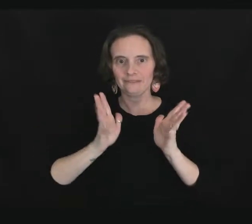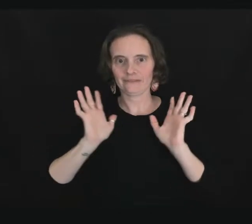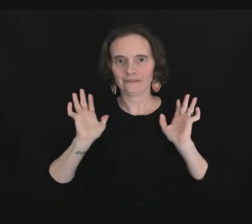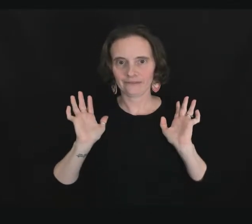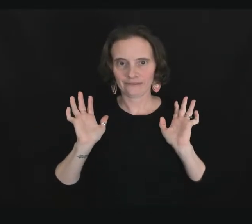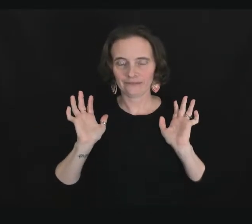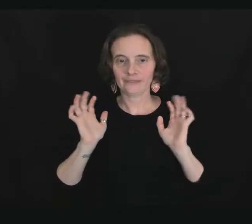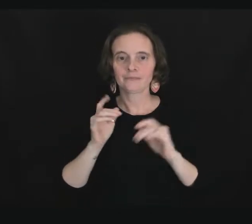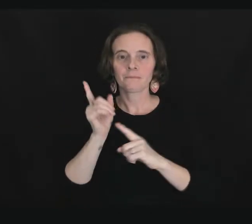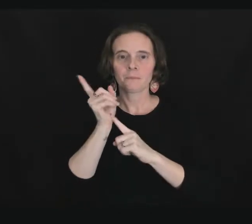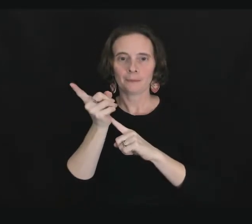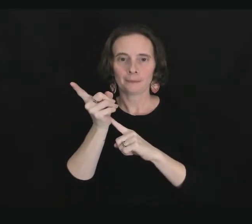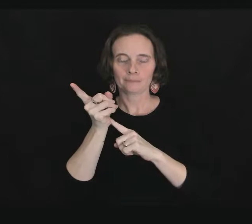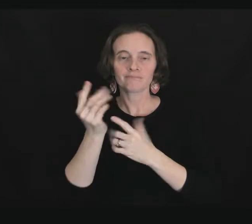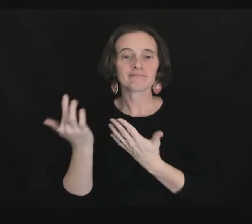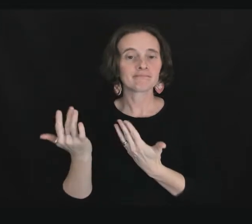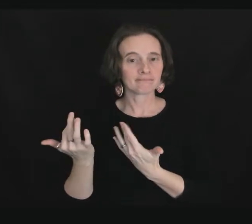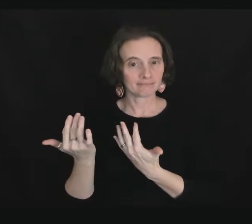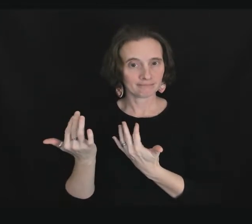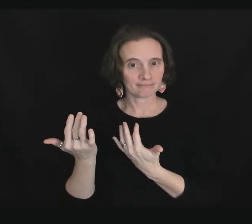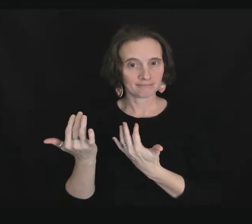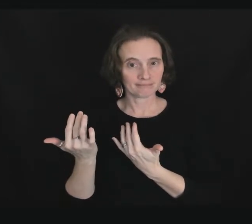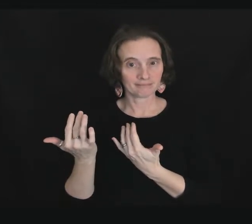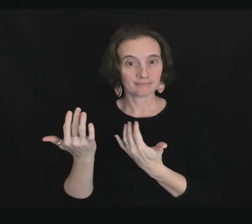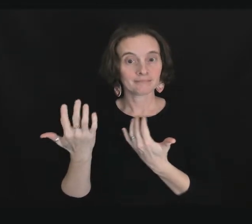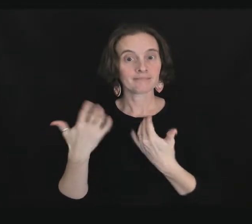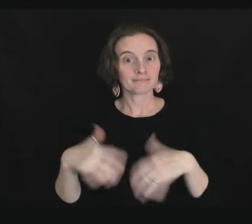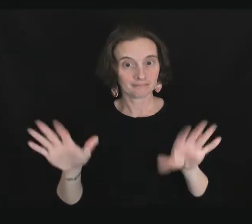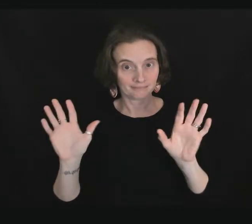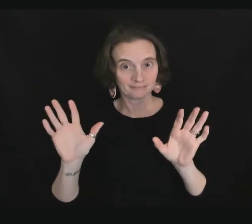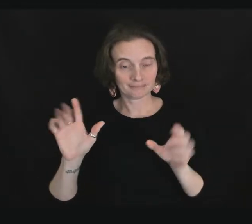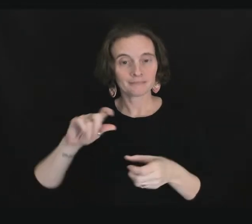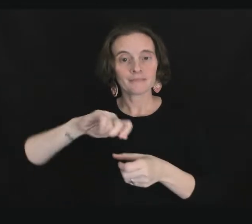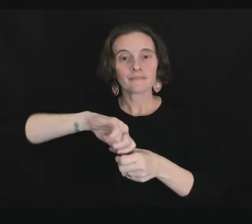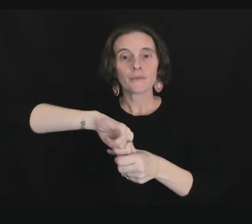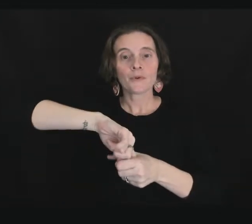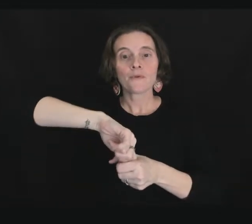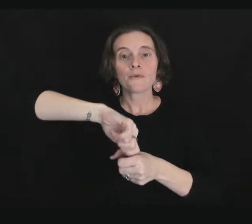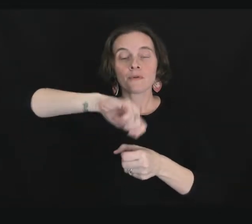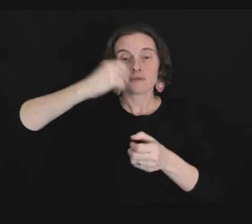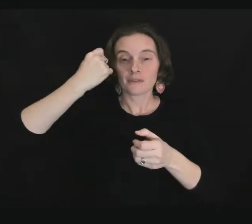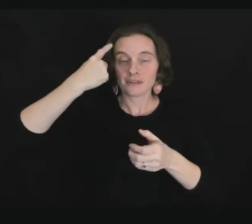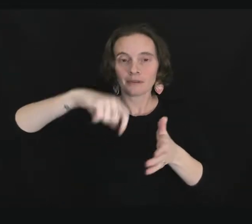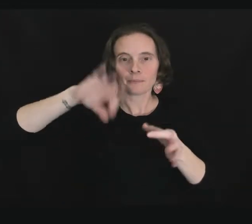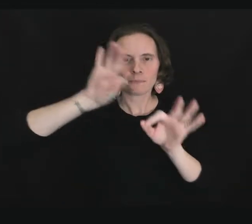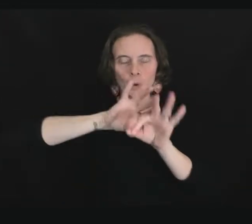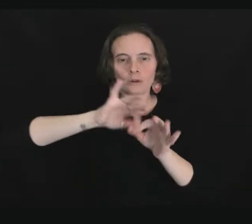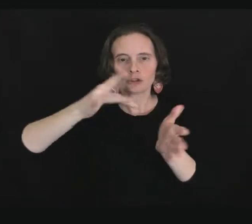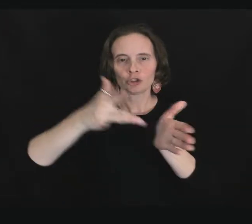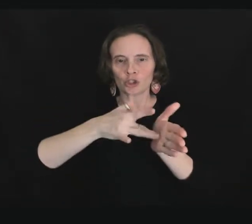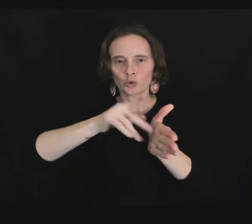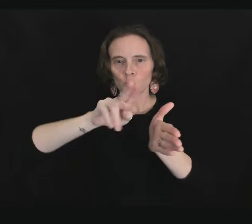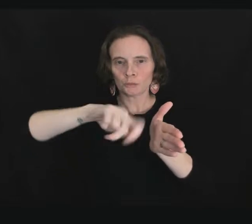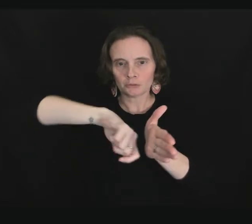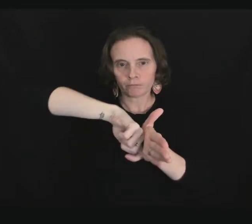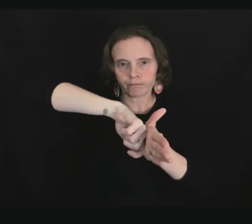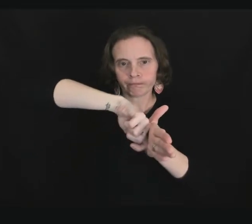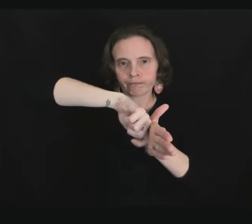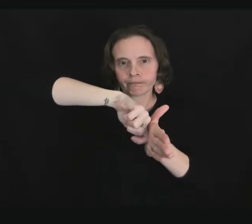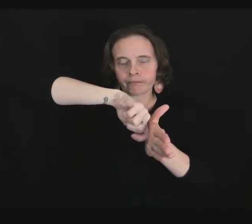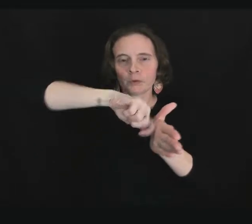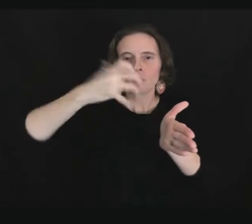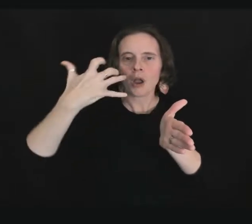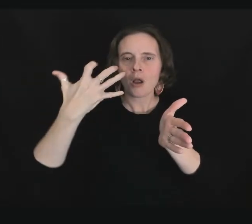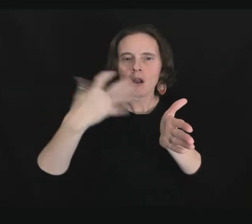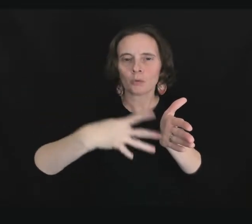Firmly rub the swab in a circular motion around the inside of your nostril at least four times.